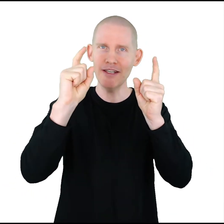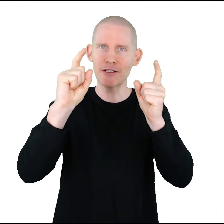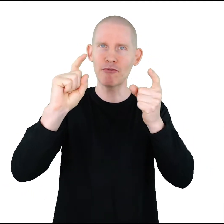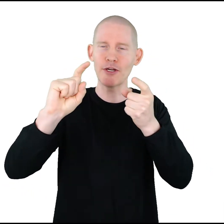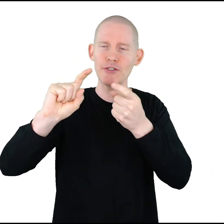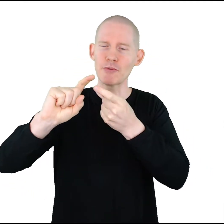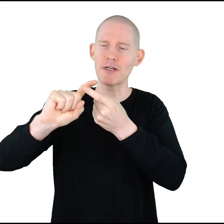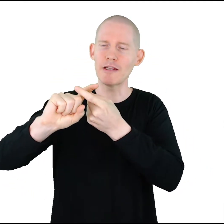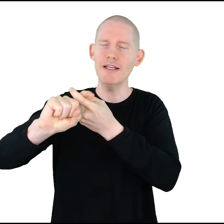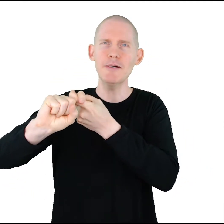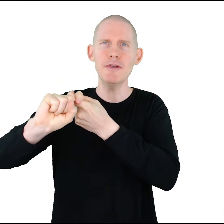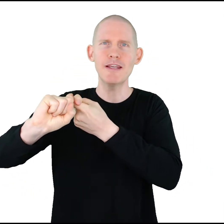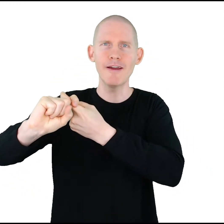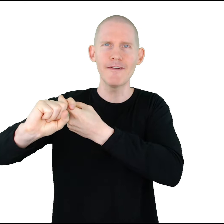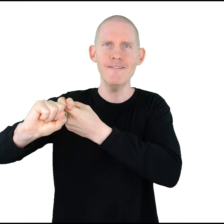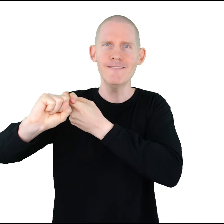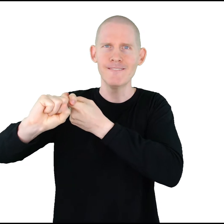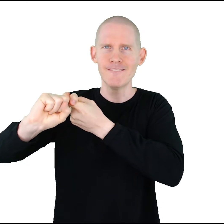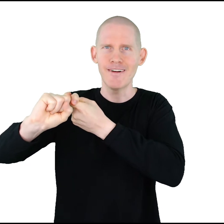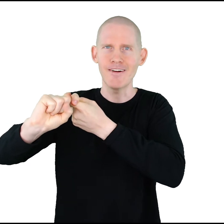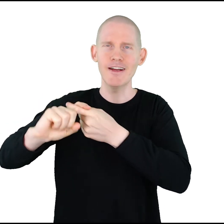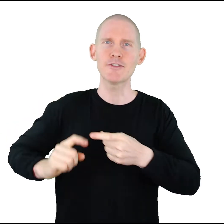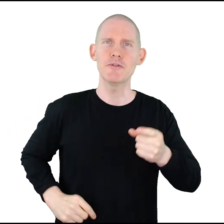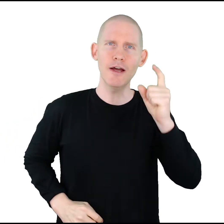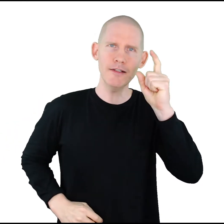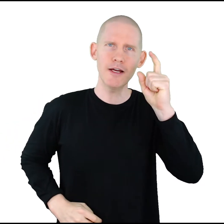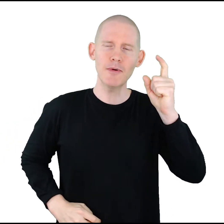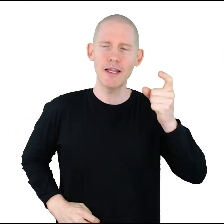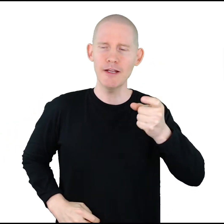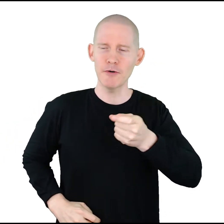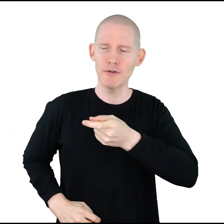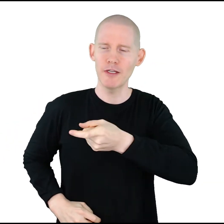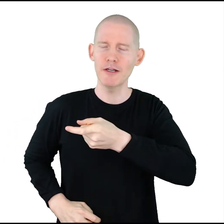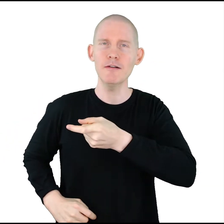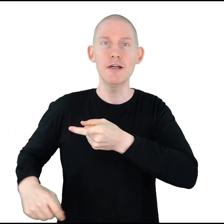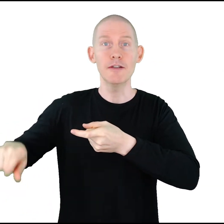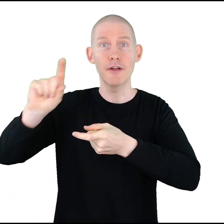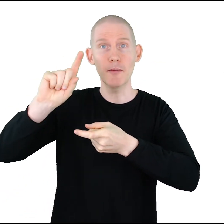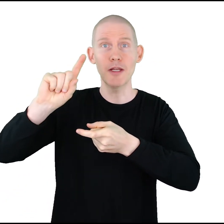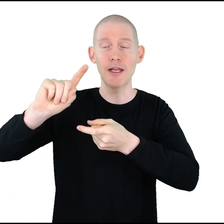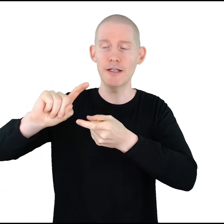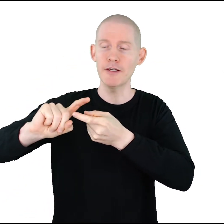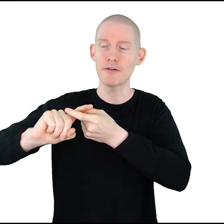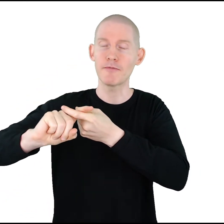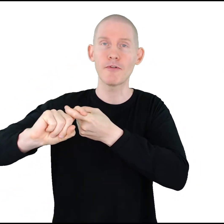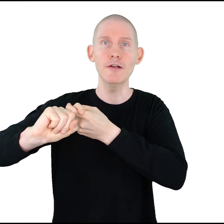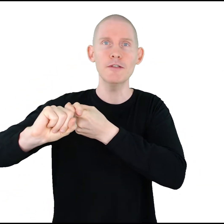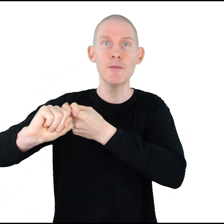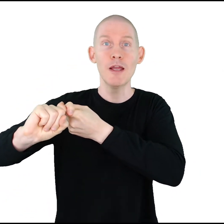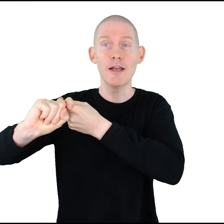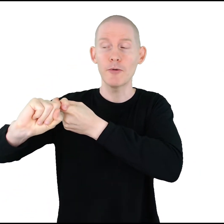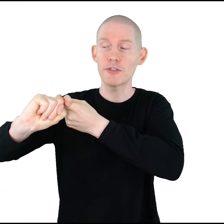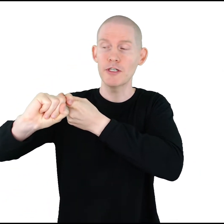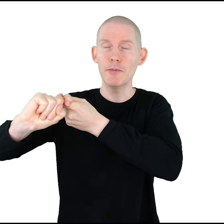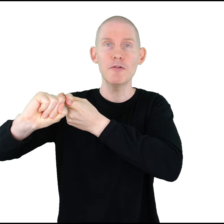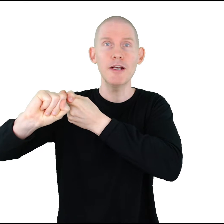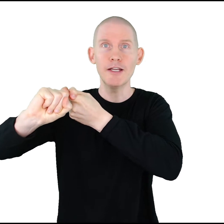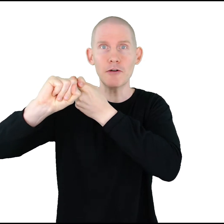index fingers. We're going to link them together. All right, so non-dominant hand over here, dominant hand here in front. Now, we're just going to be right here,